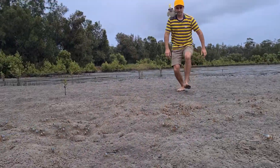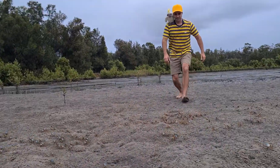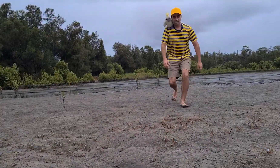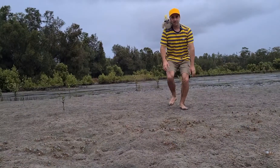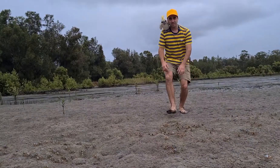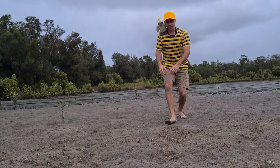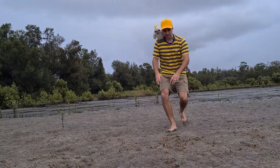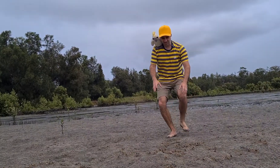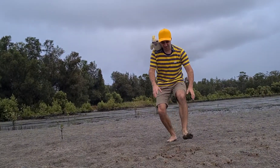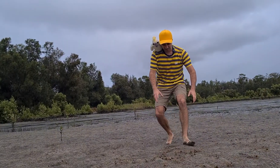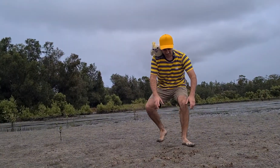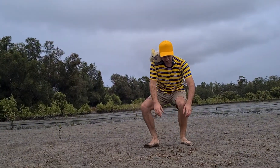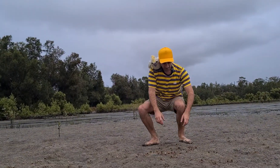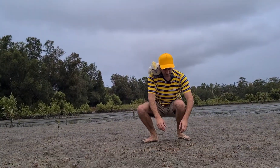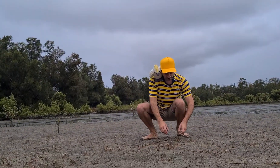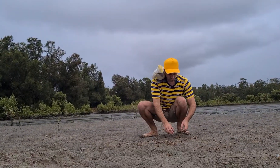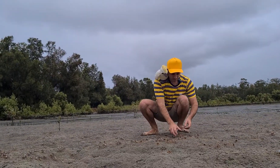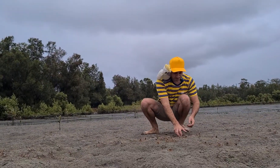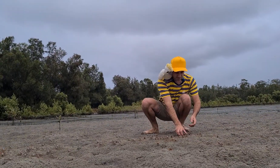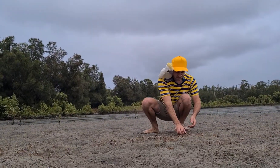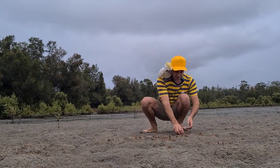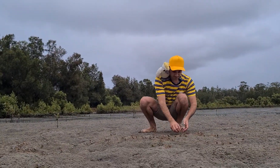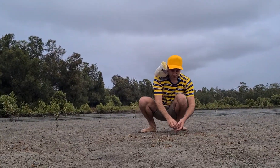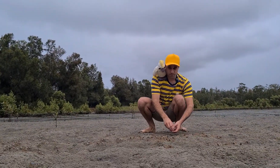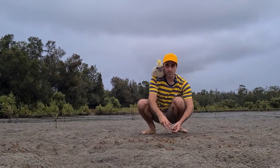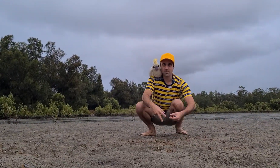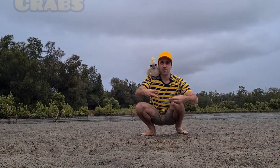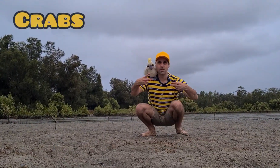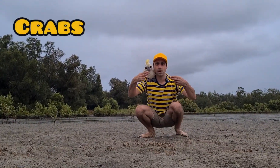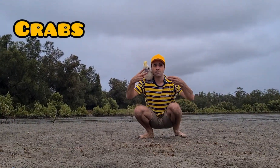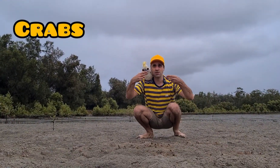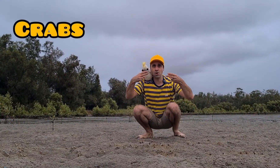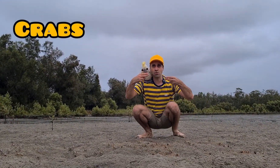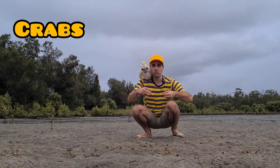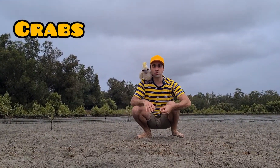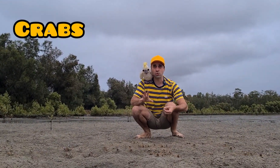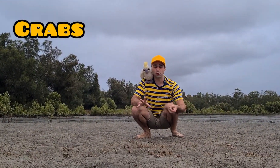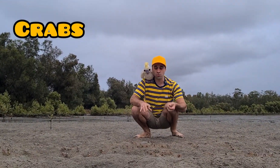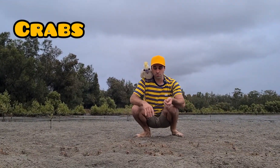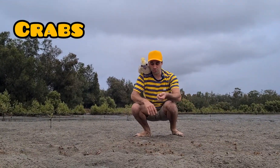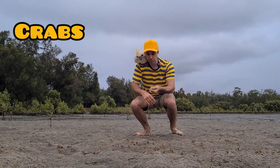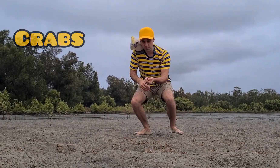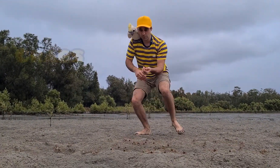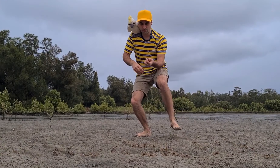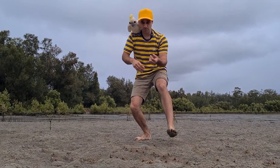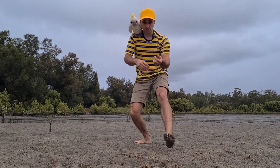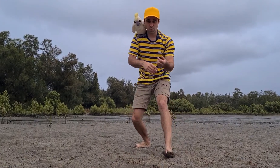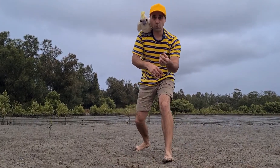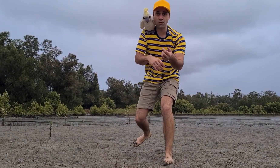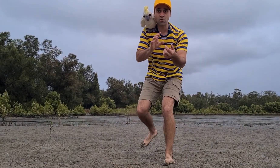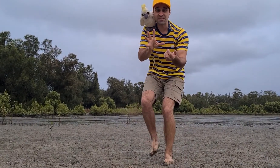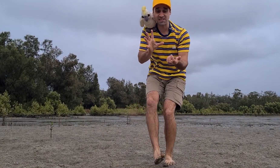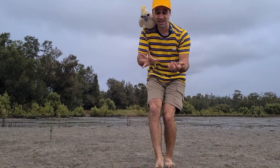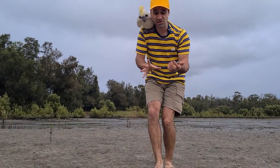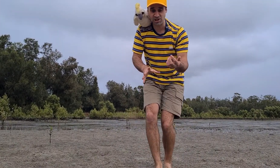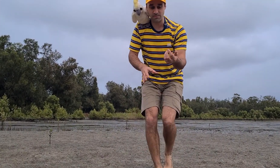Kids, crabs belong to a group called the crustacean